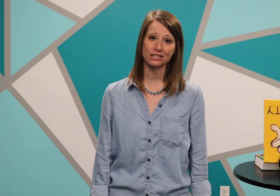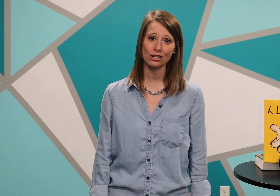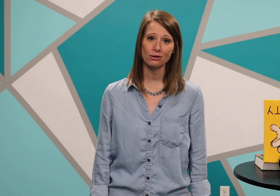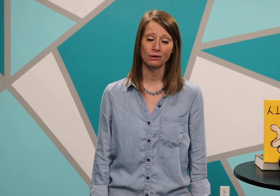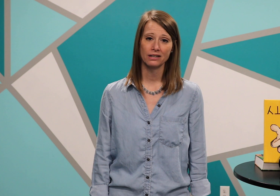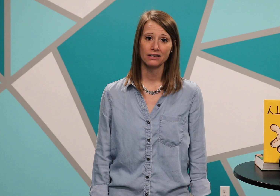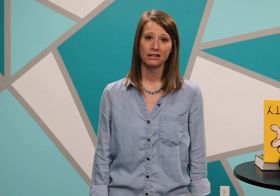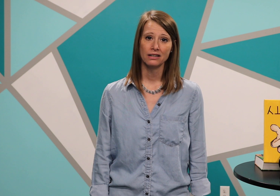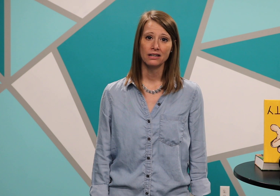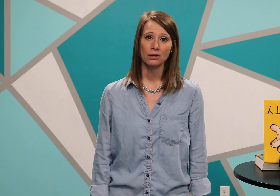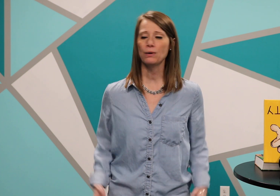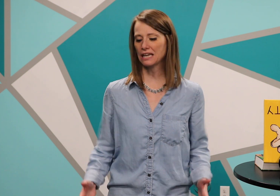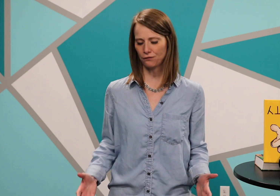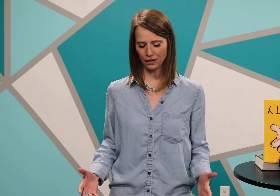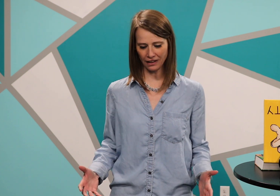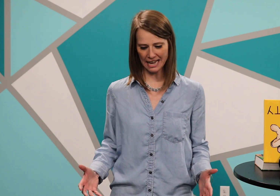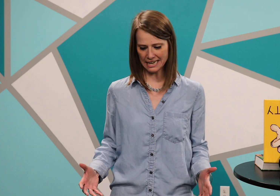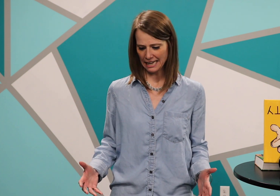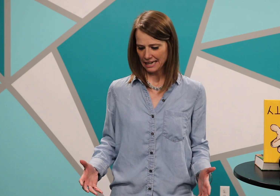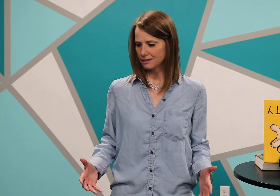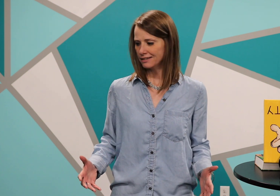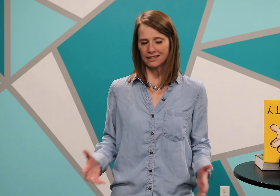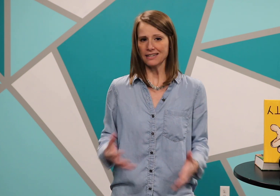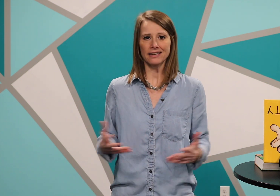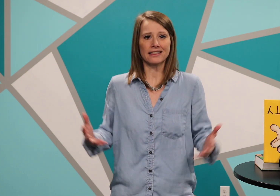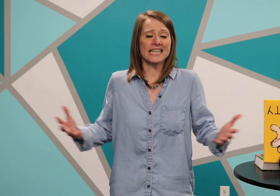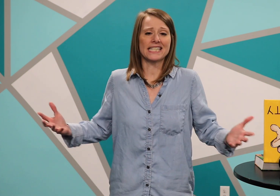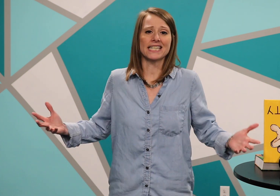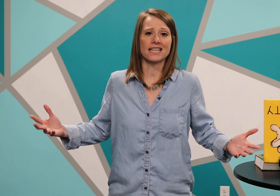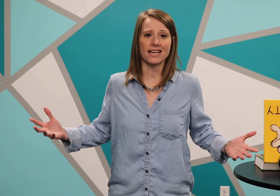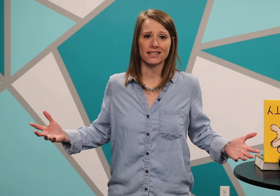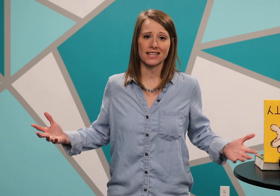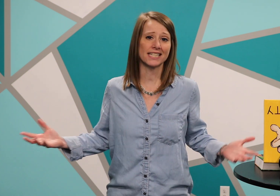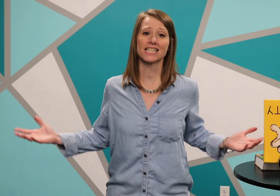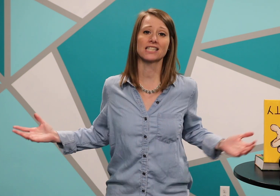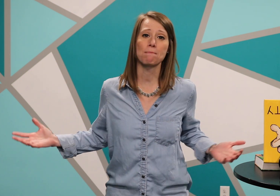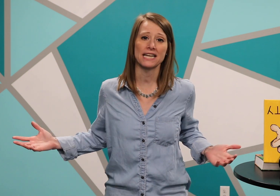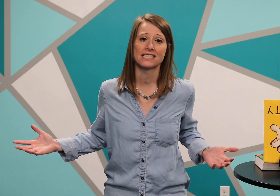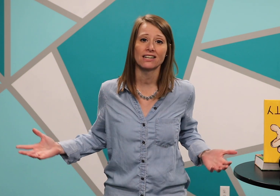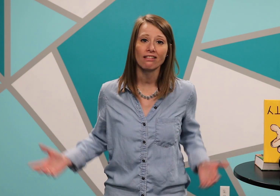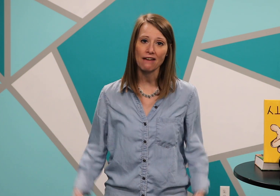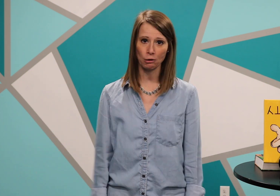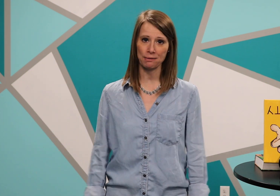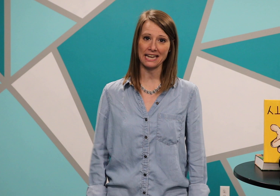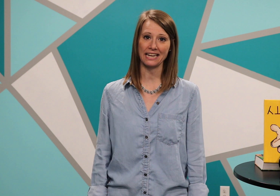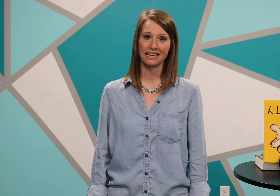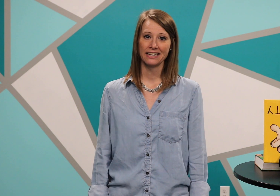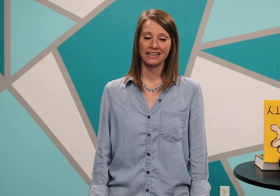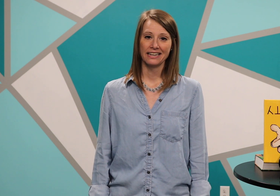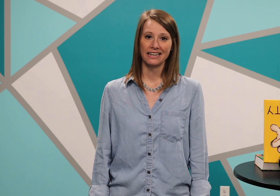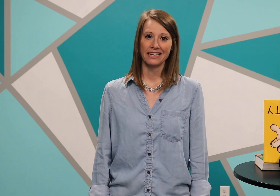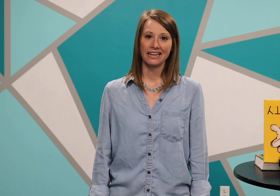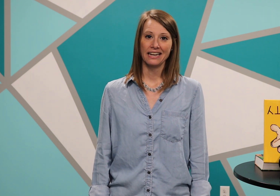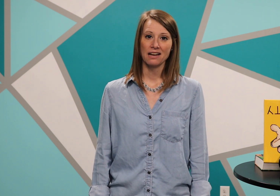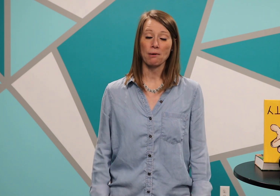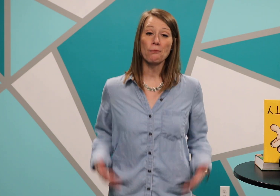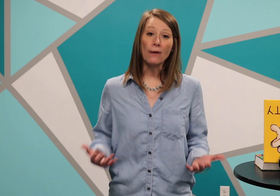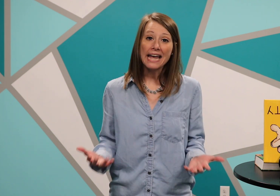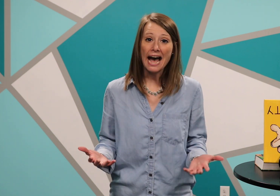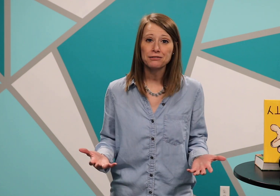too. We can feel like this is it. This is the best it'll ever be. But we have